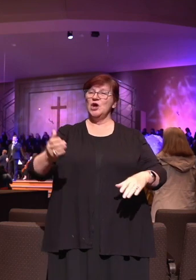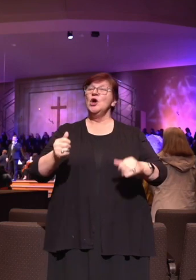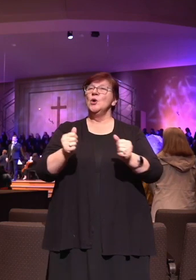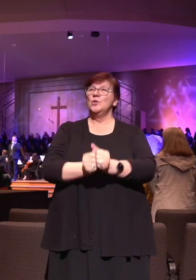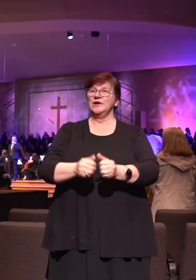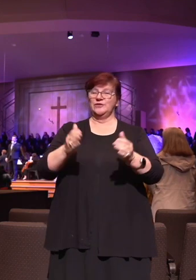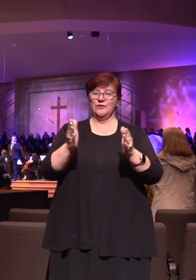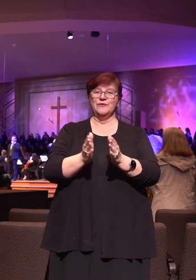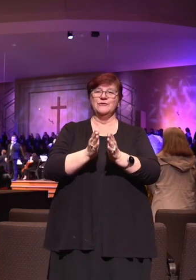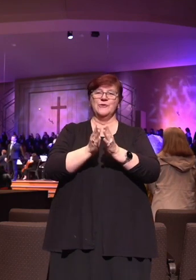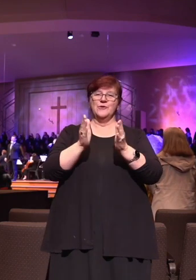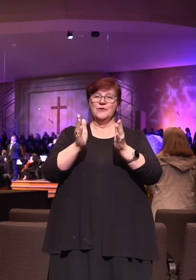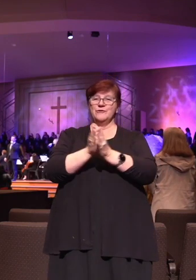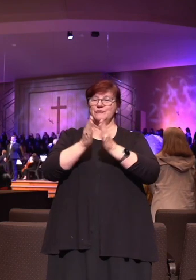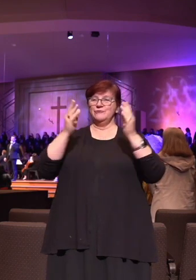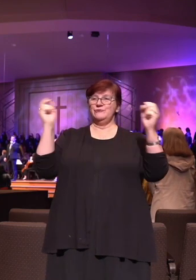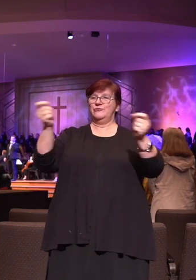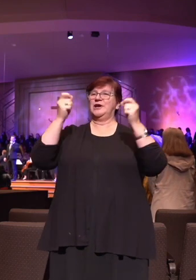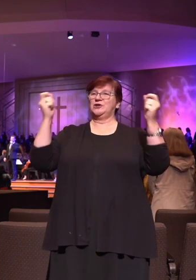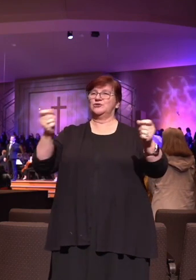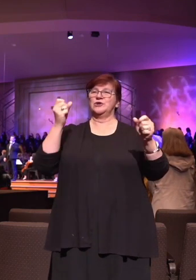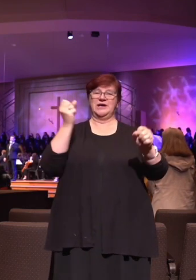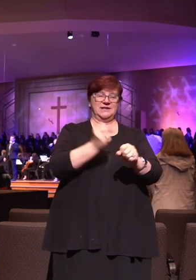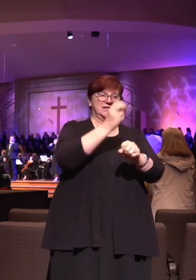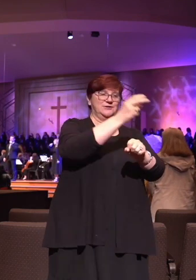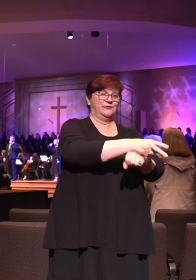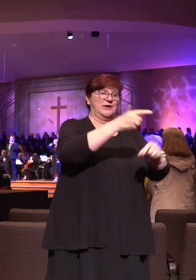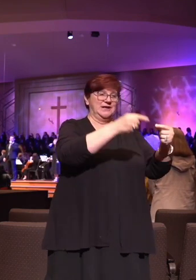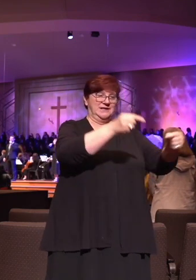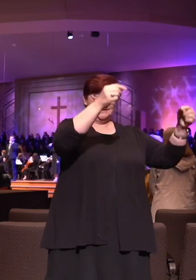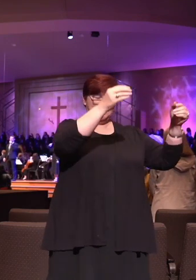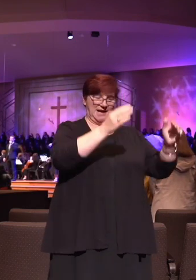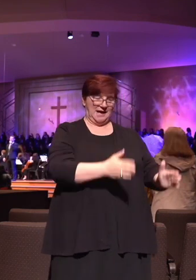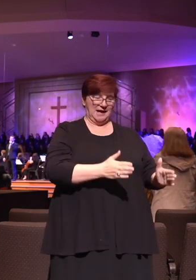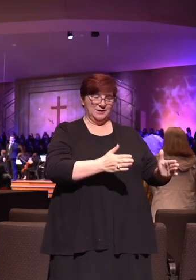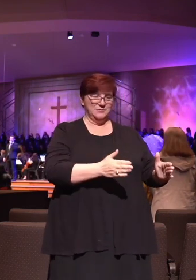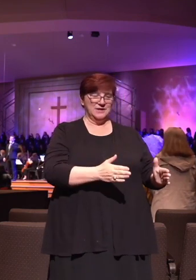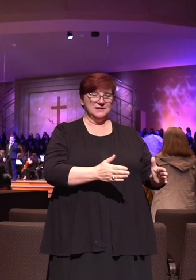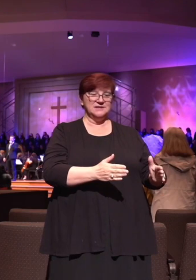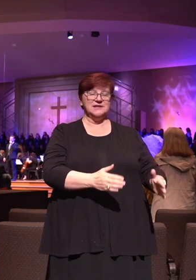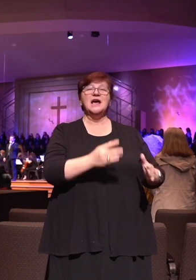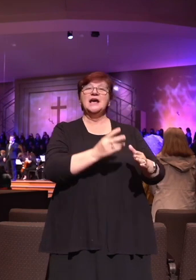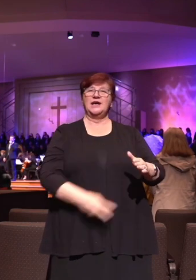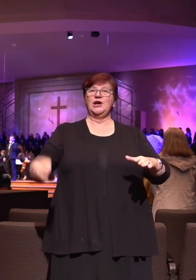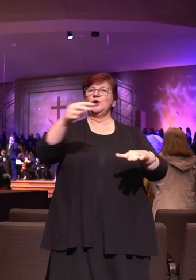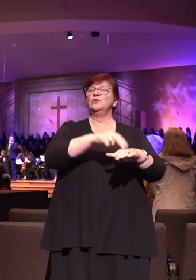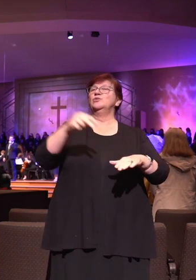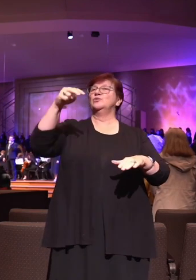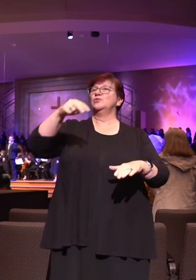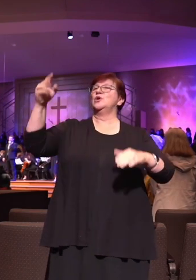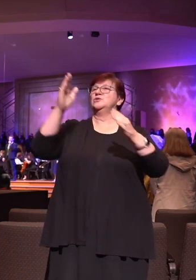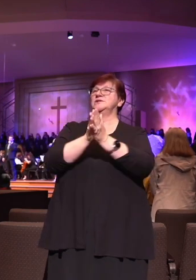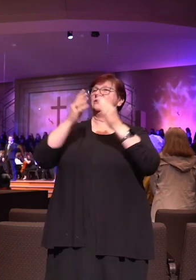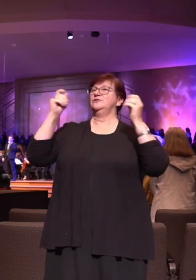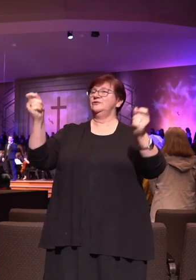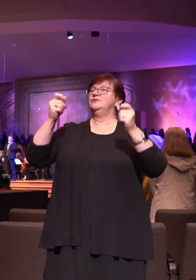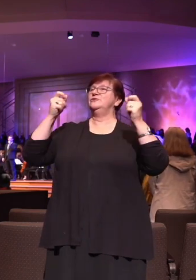with a mighty triumph o'er his host. He arose a victor from the dark